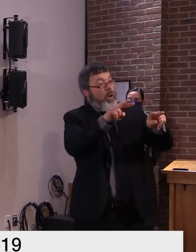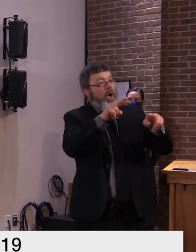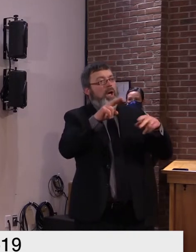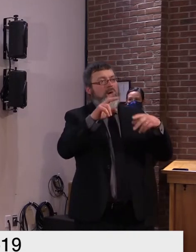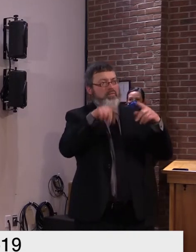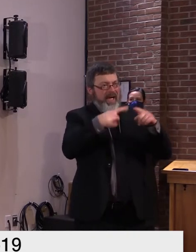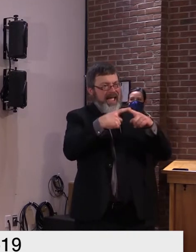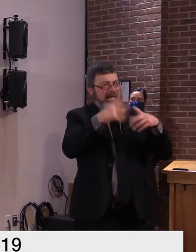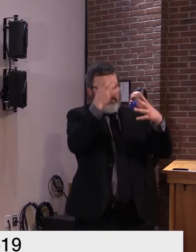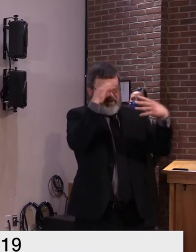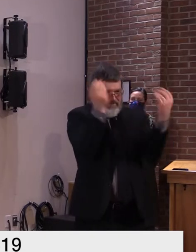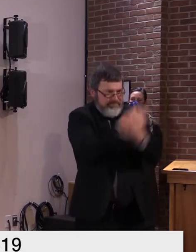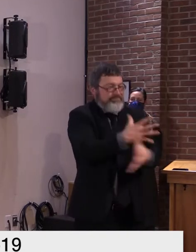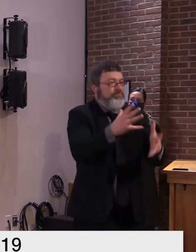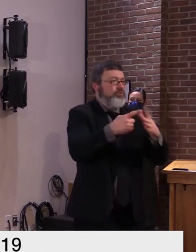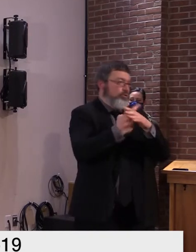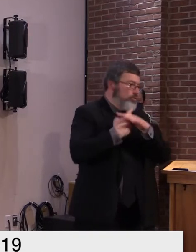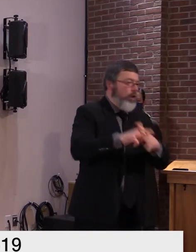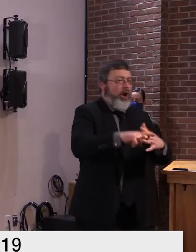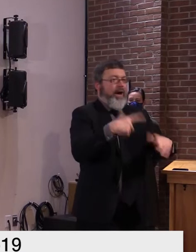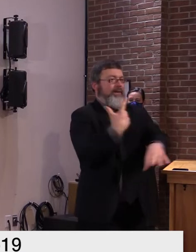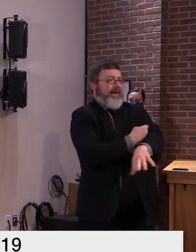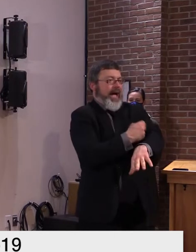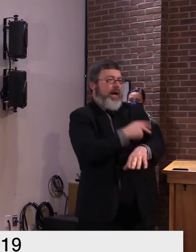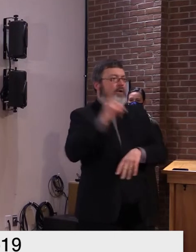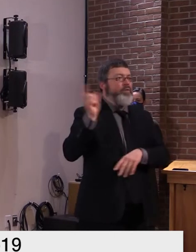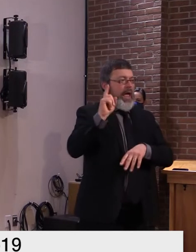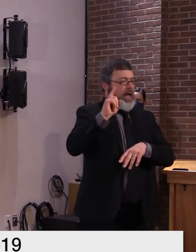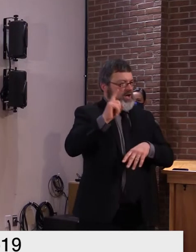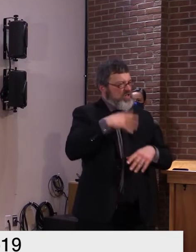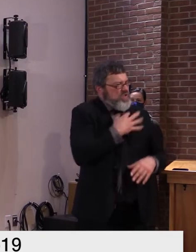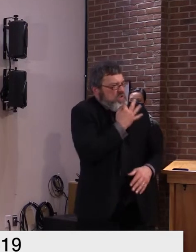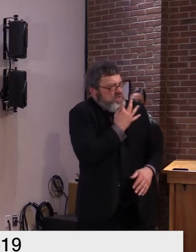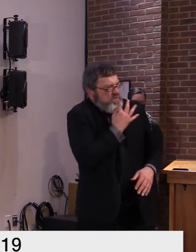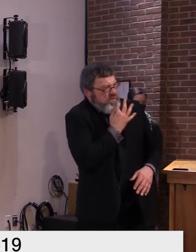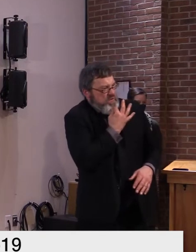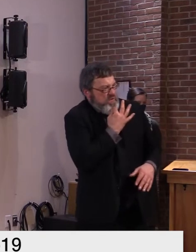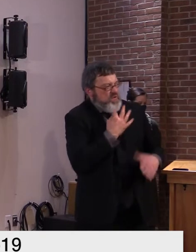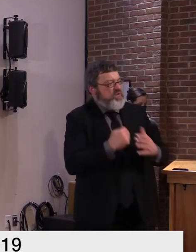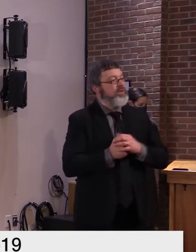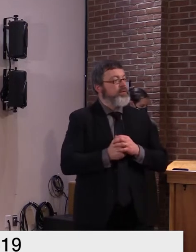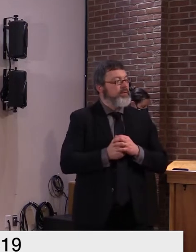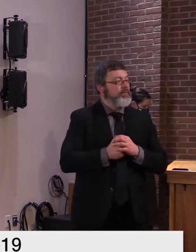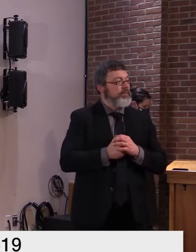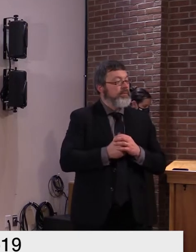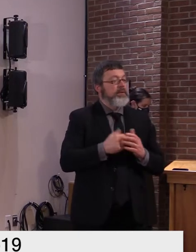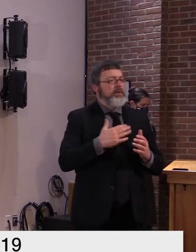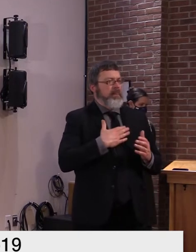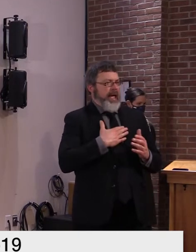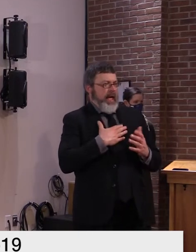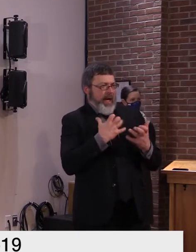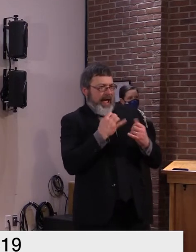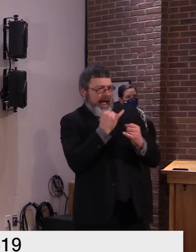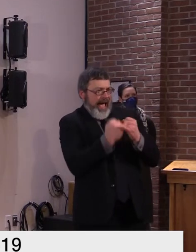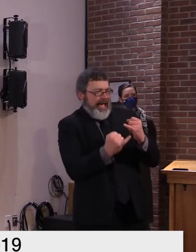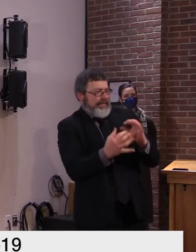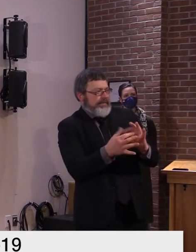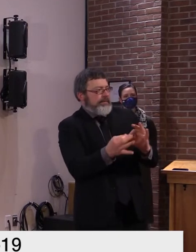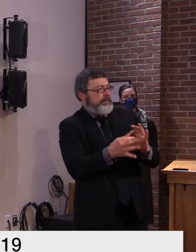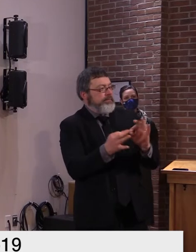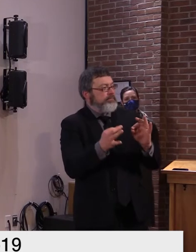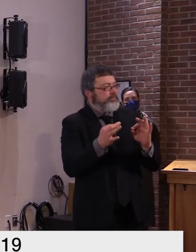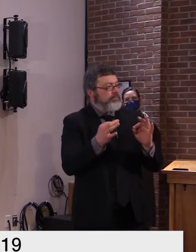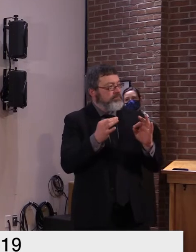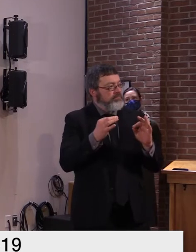my final few comments have to do with the announcement i made earlier in the week regarding our test notification system for close